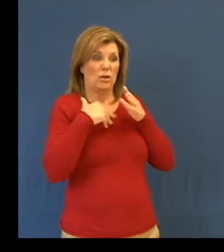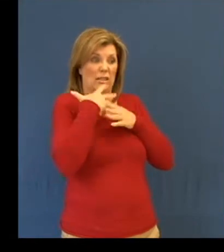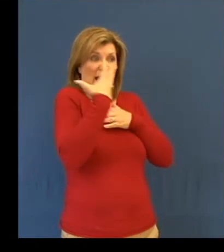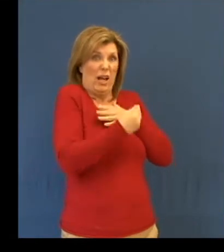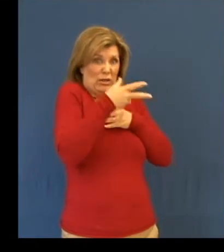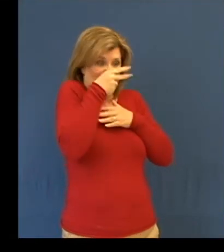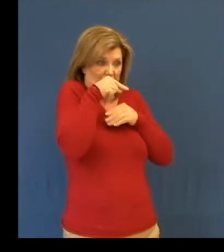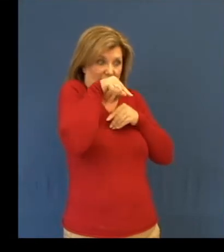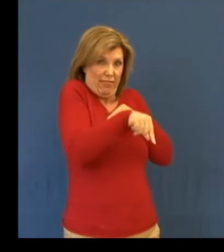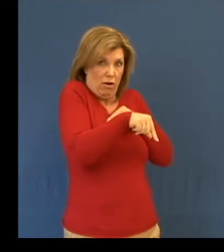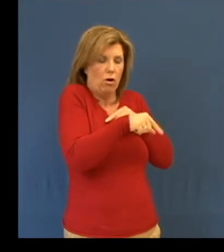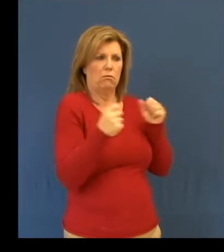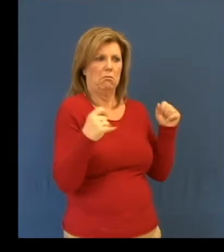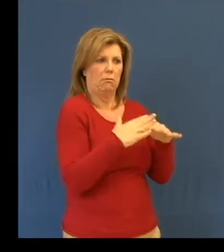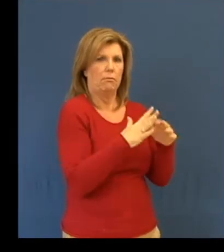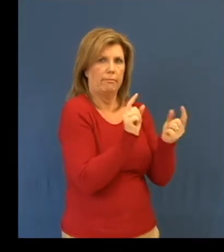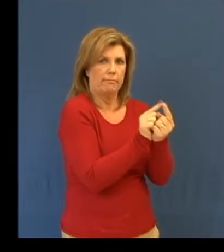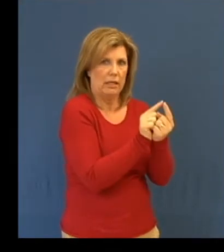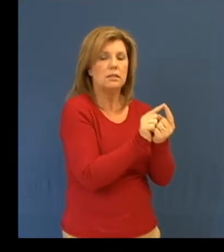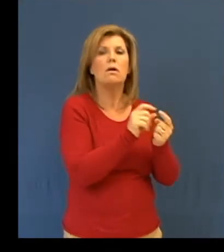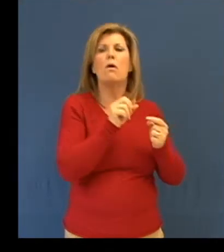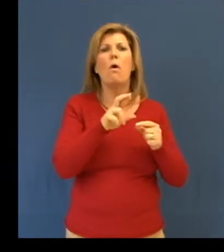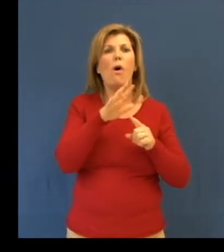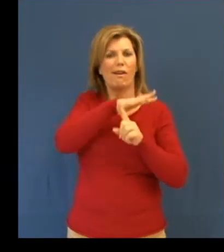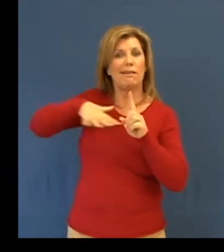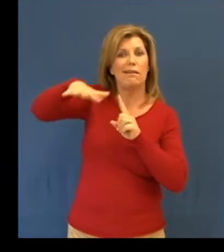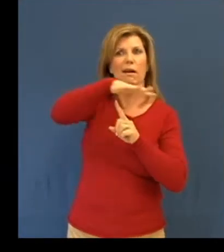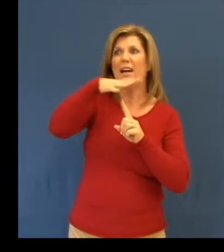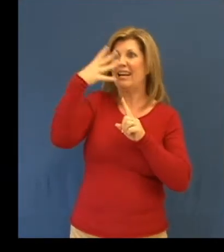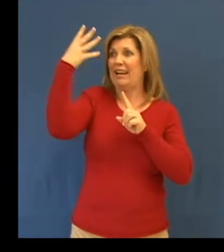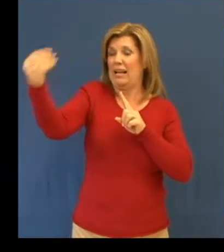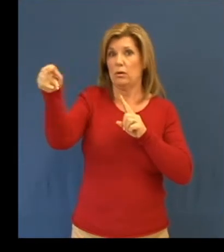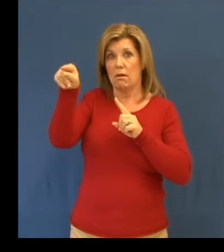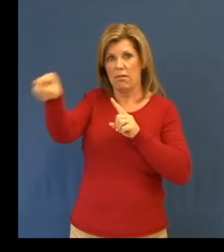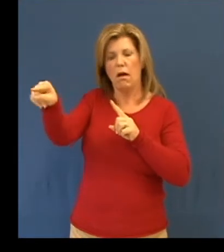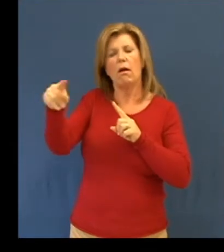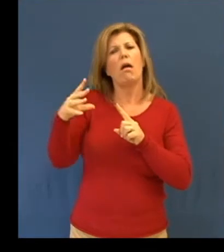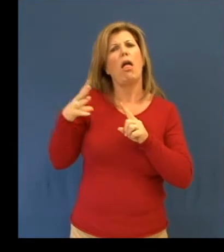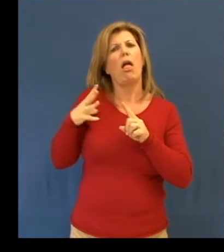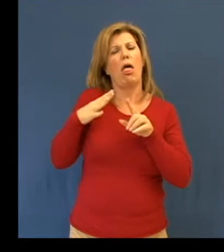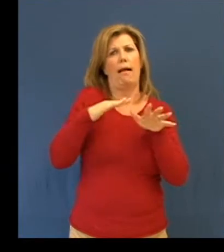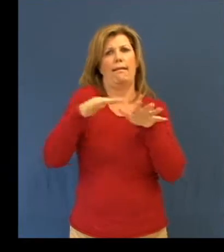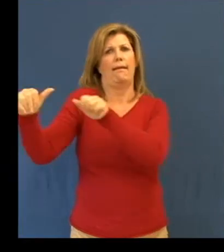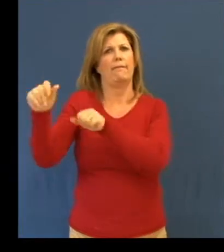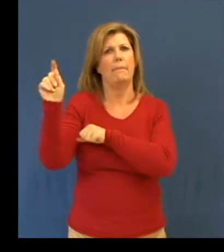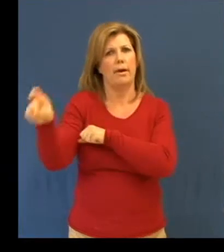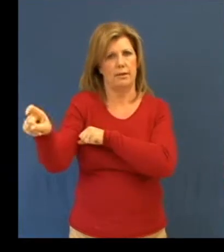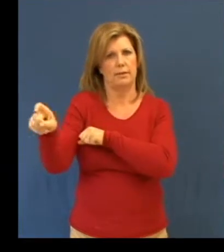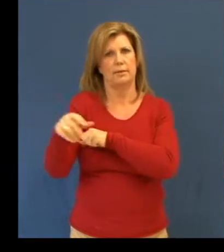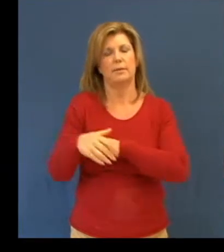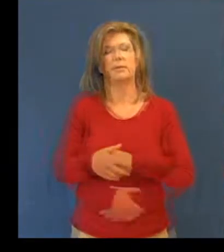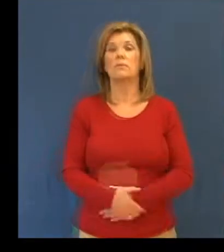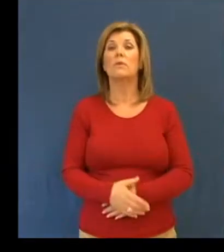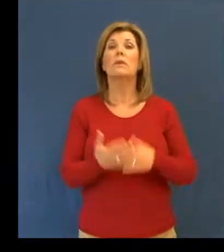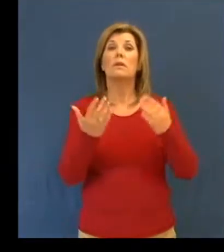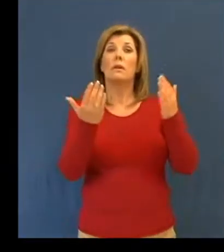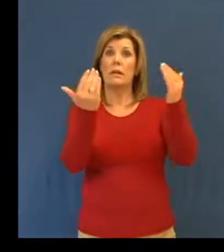directly outside of your home and one outside of your neighborhood in case you need to leave the area where you live.